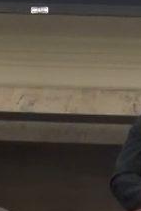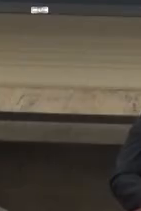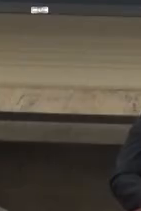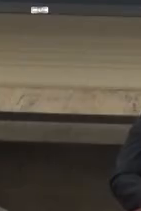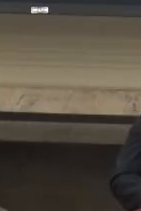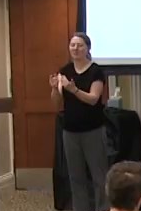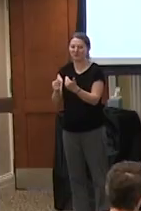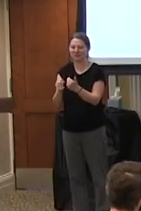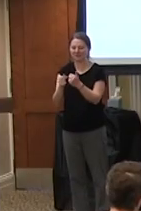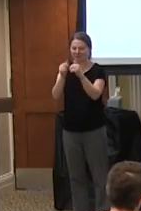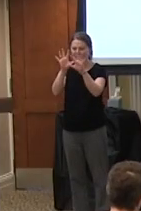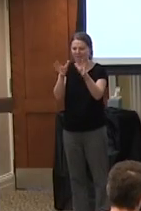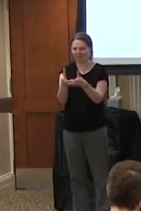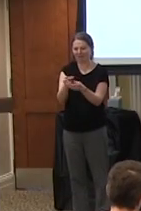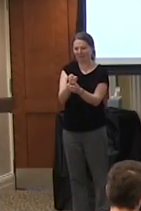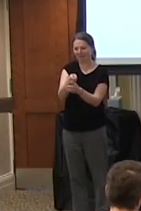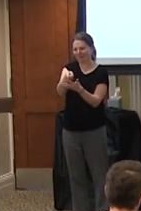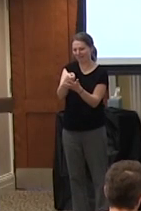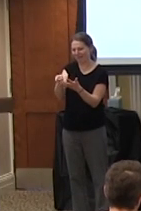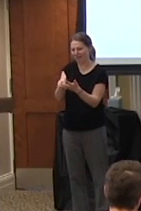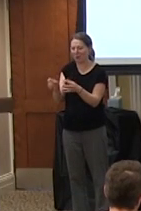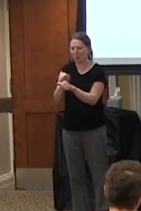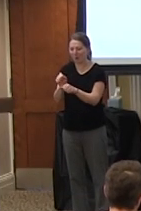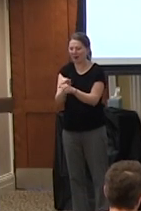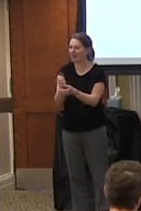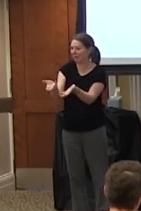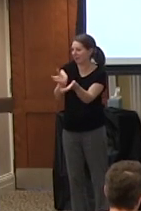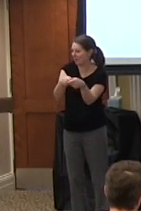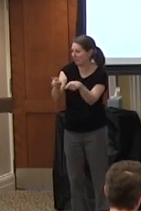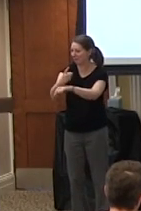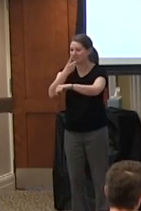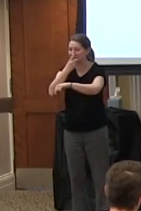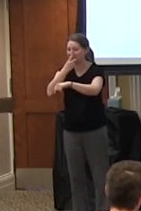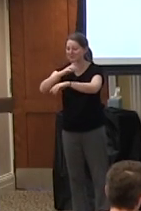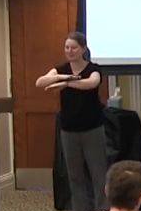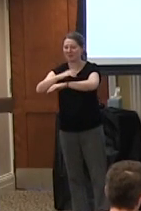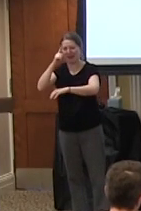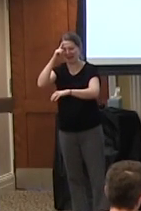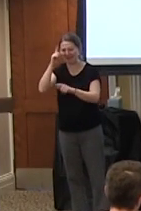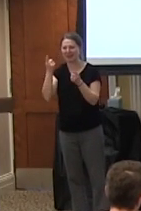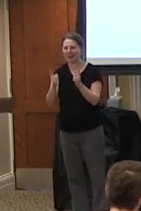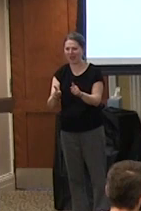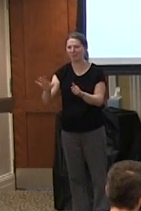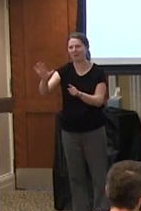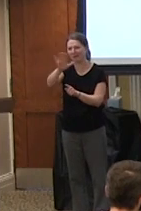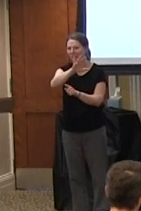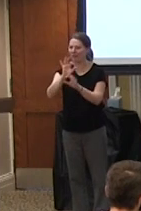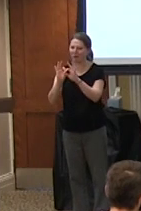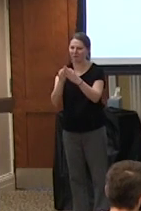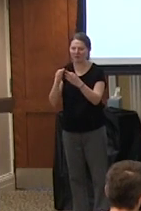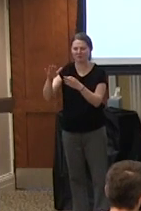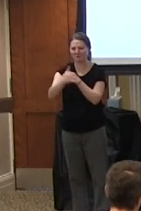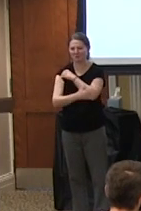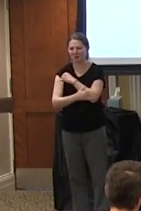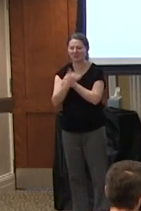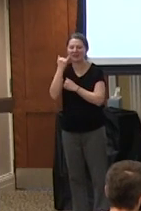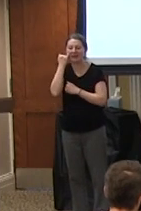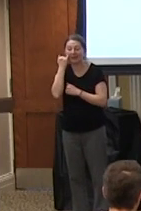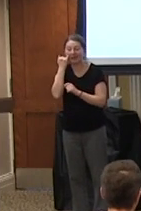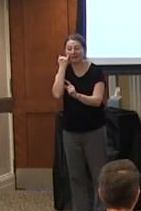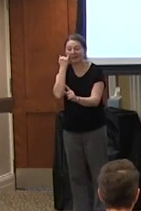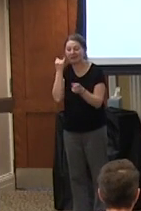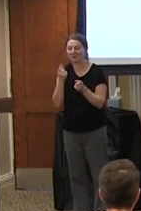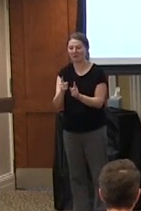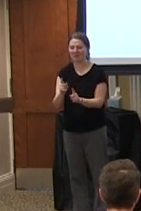sort of imaginative work it's happening at my dinner table and i think it can happen at dinner tables around the country if we foreground that